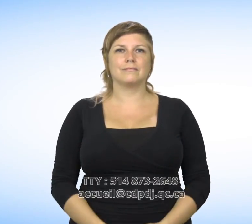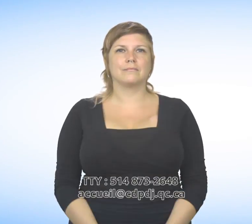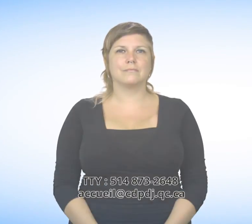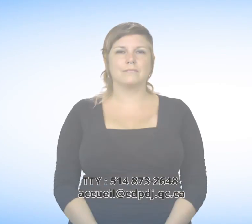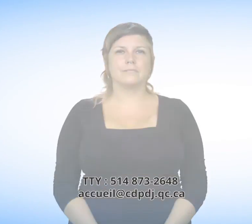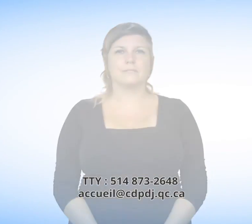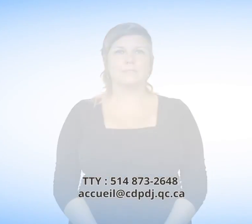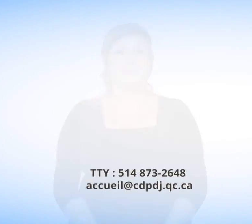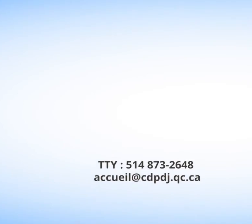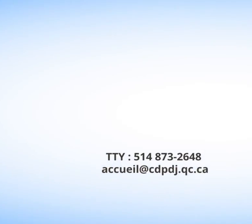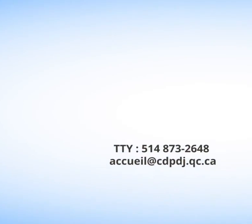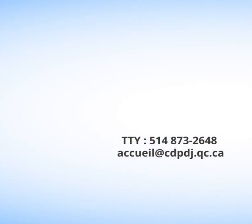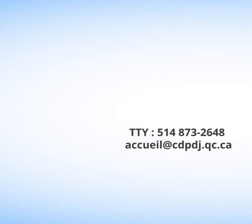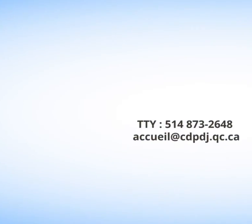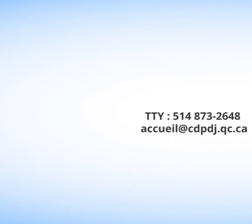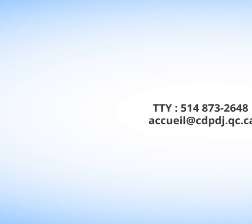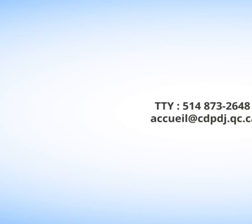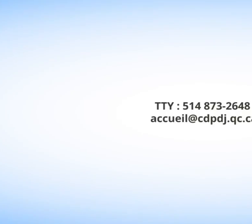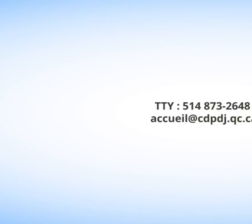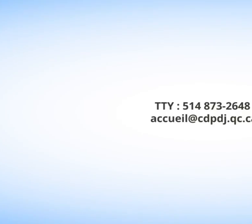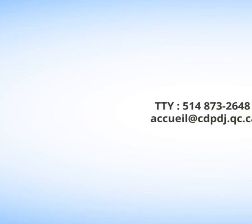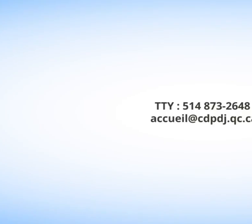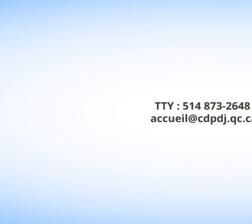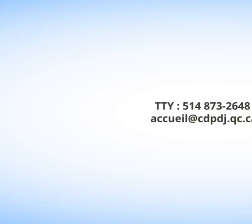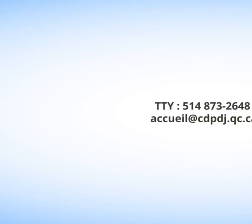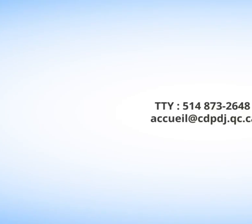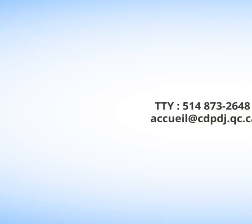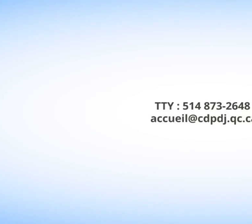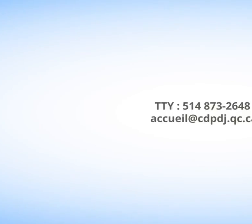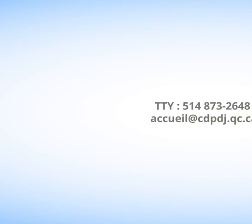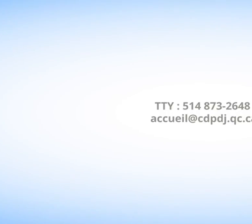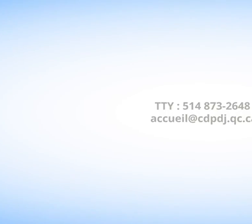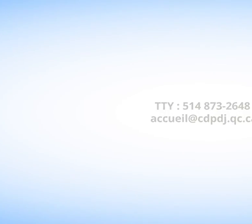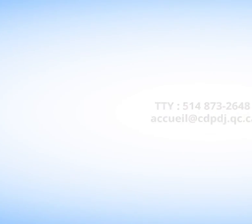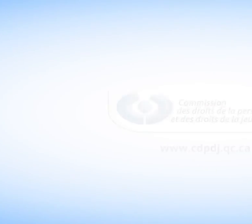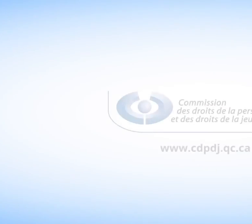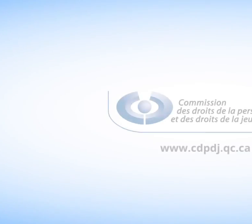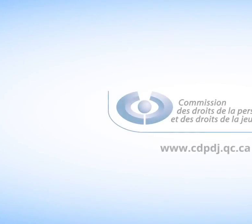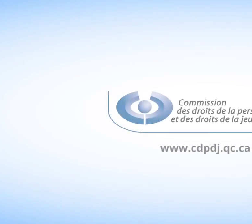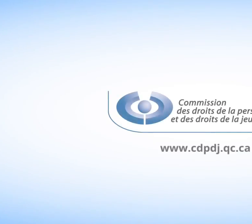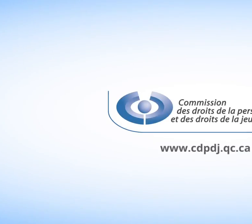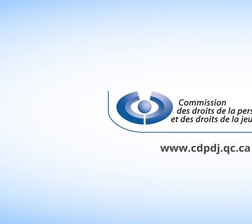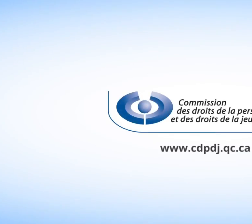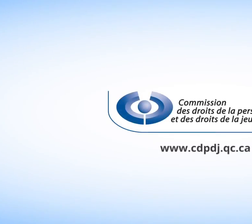514-873-2648 or by email at cdpdj